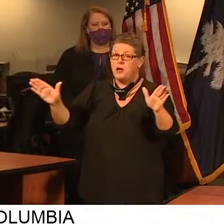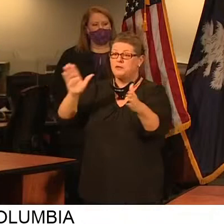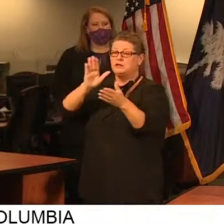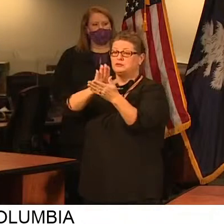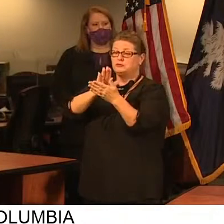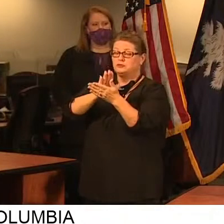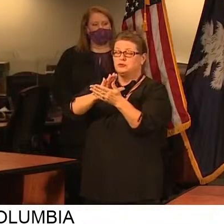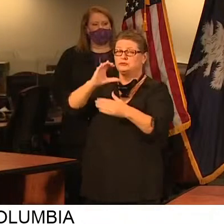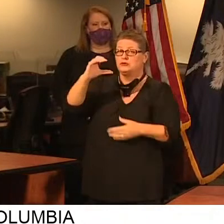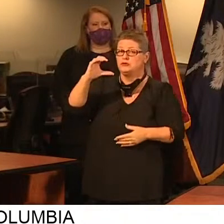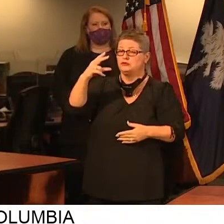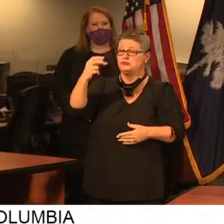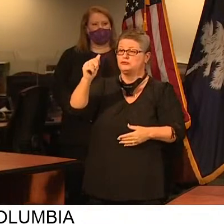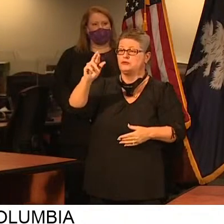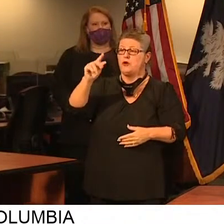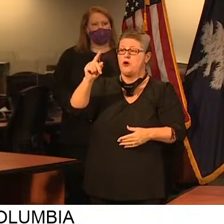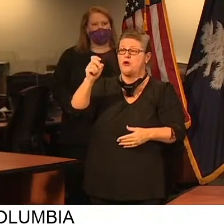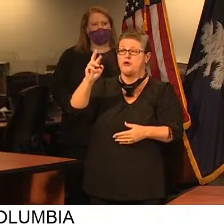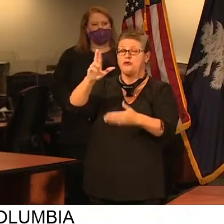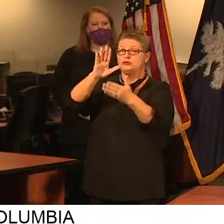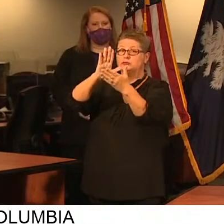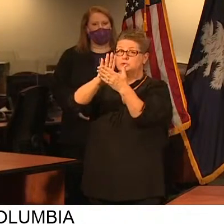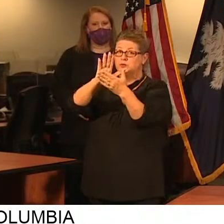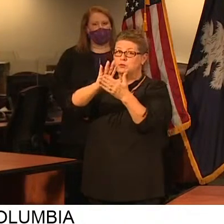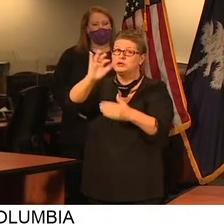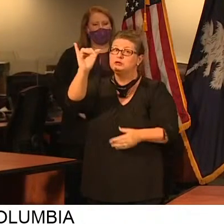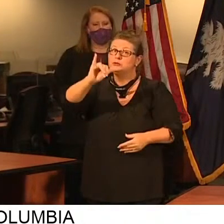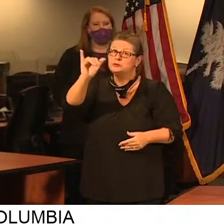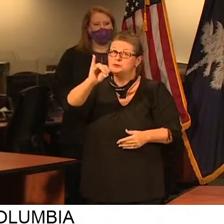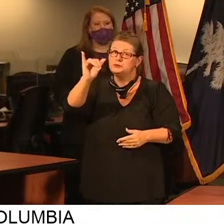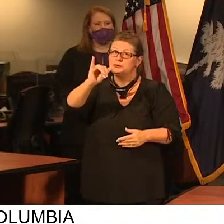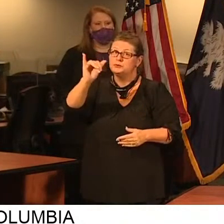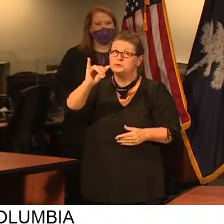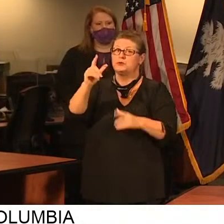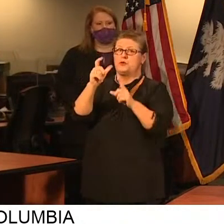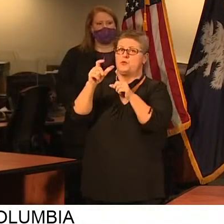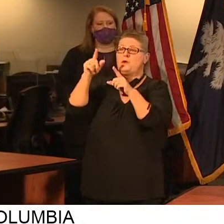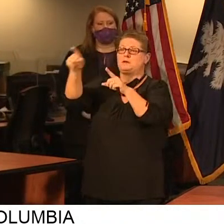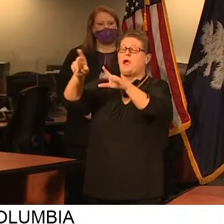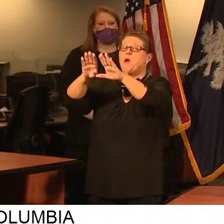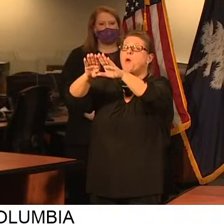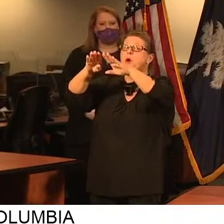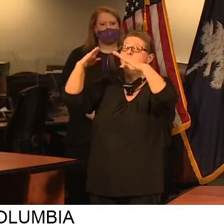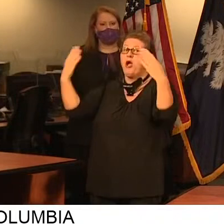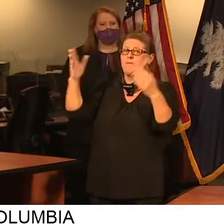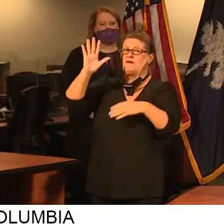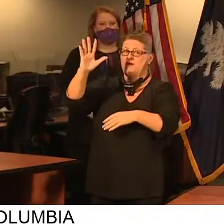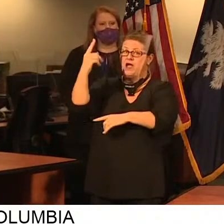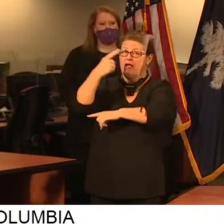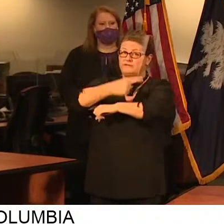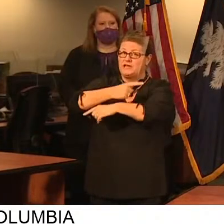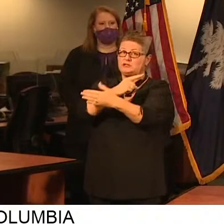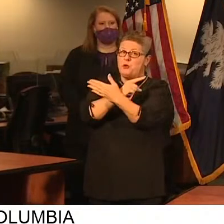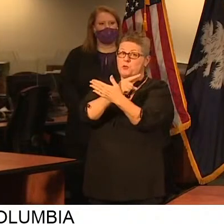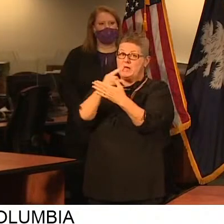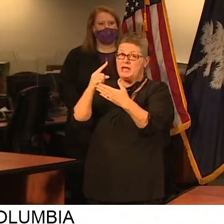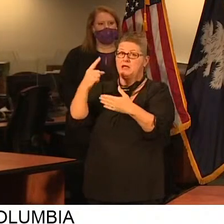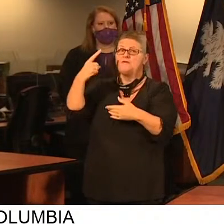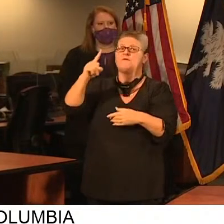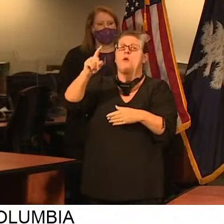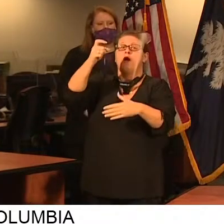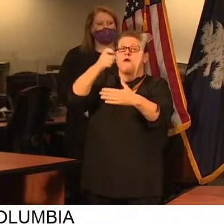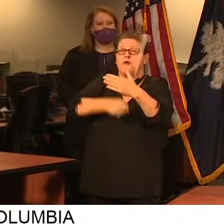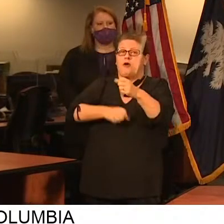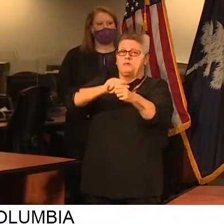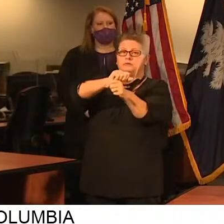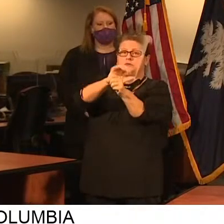authorizers for COVID-19-related costs incurred by those schools